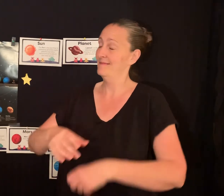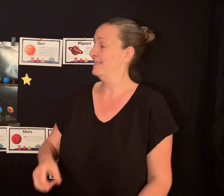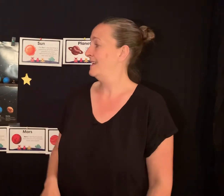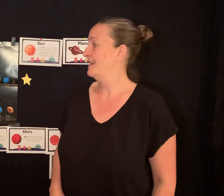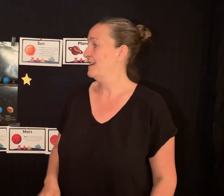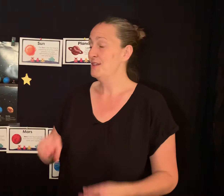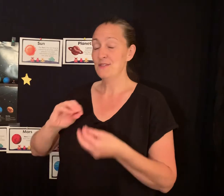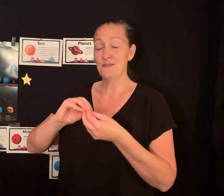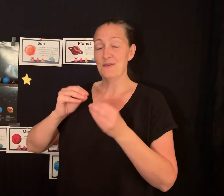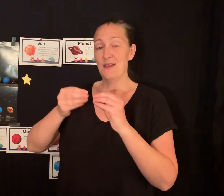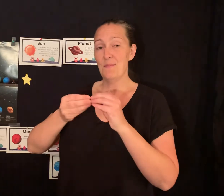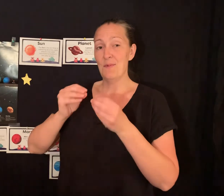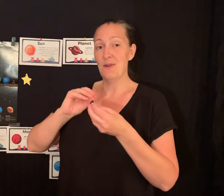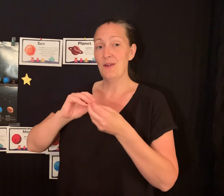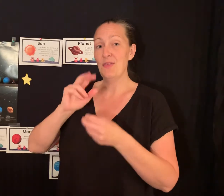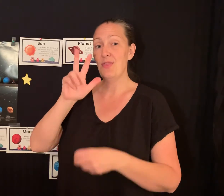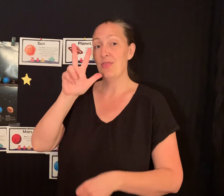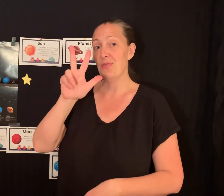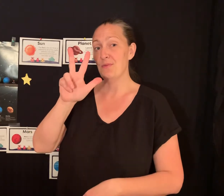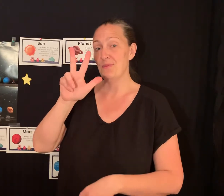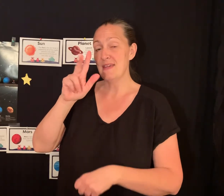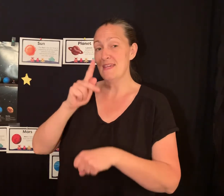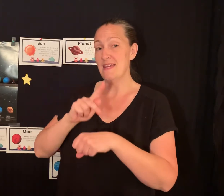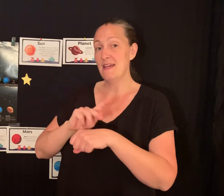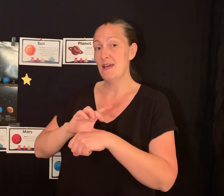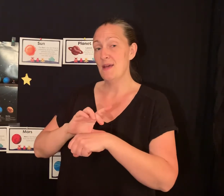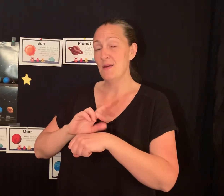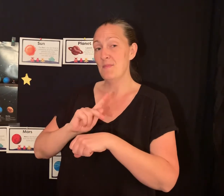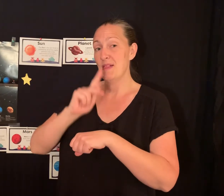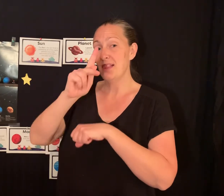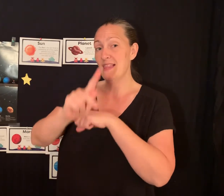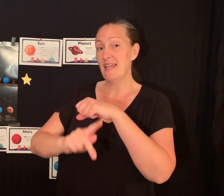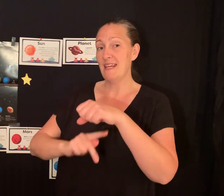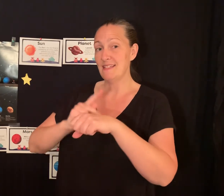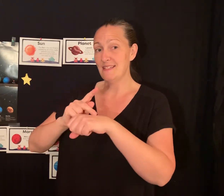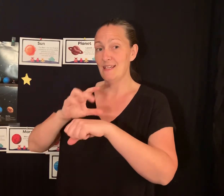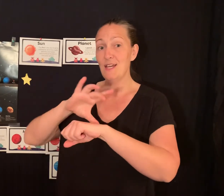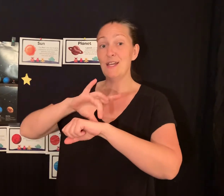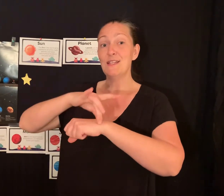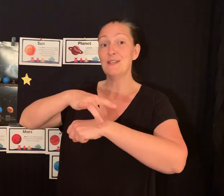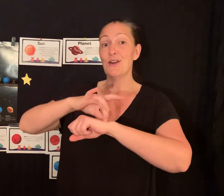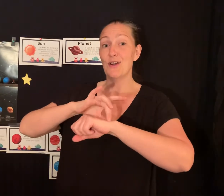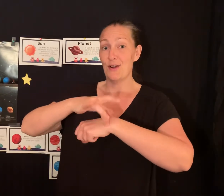So, number three planet is Earth.